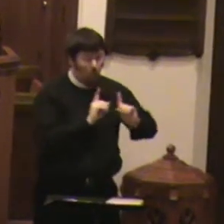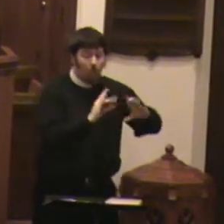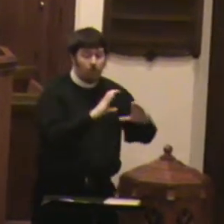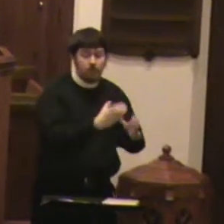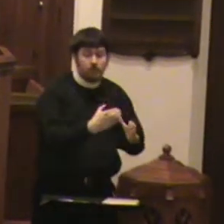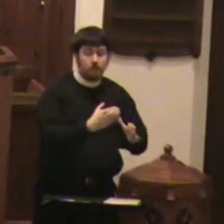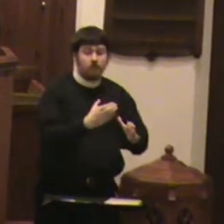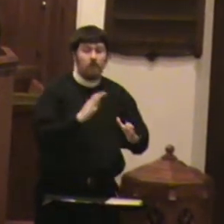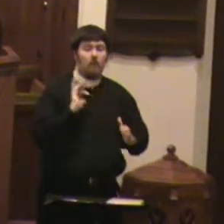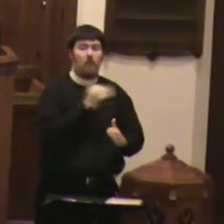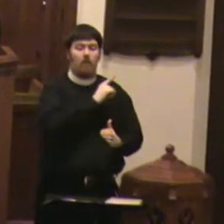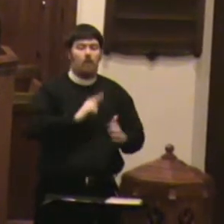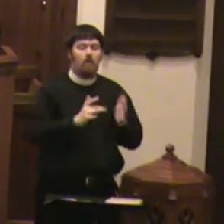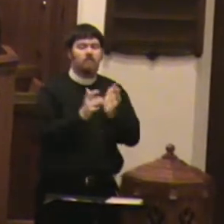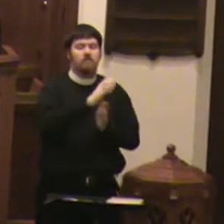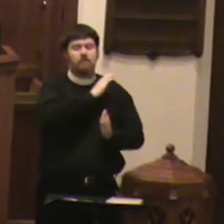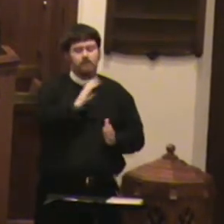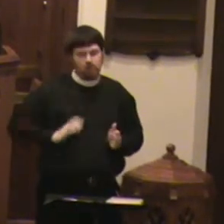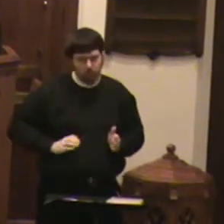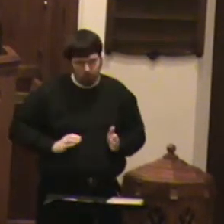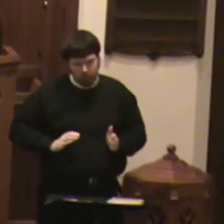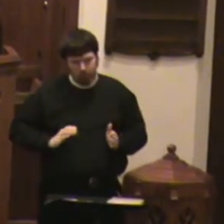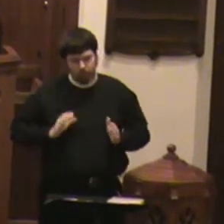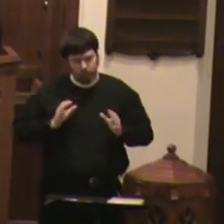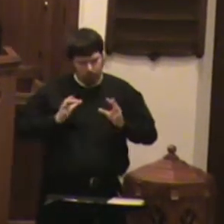Christ, to be in tune with the Spirit.